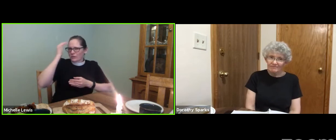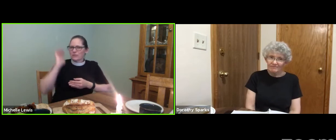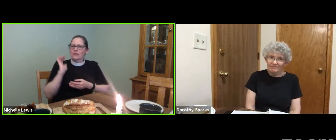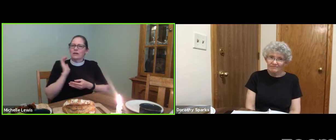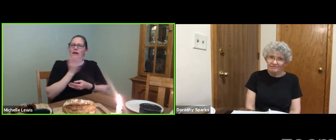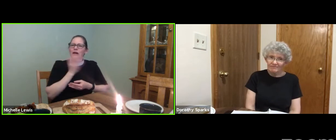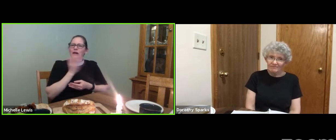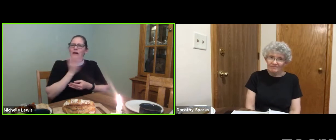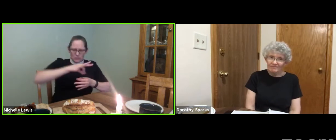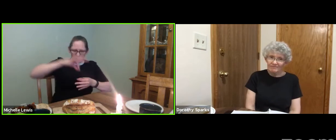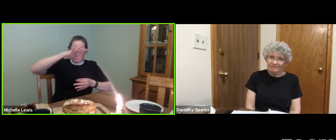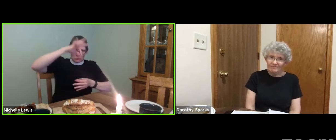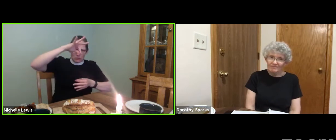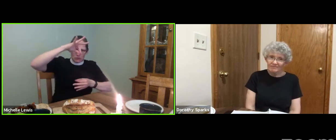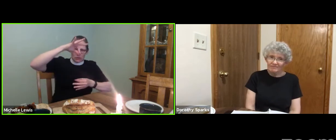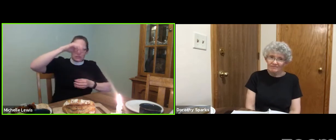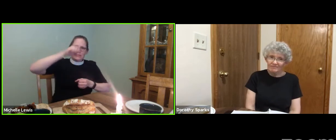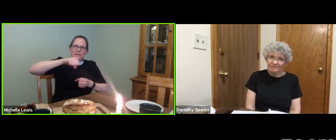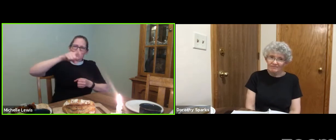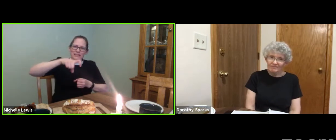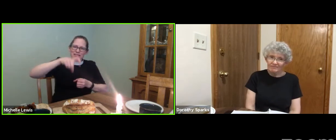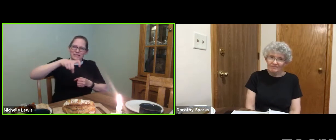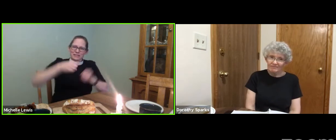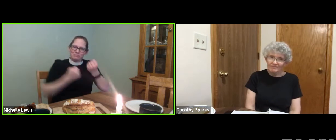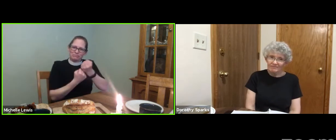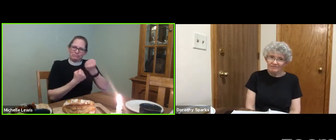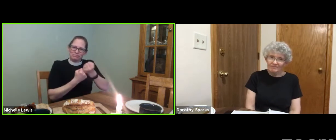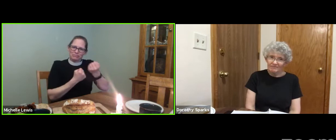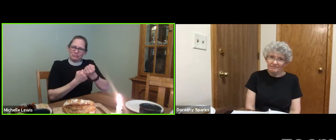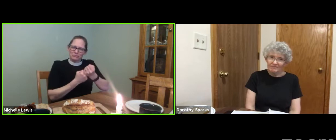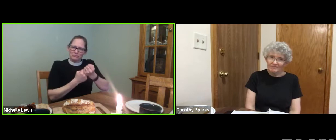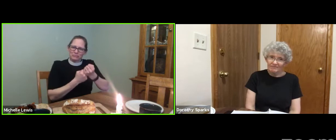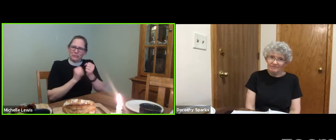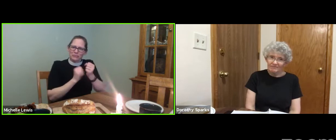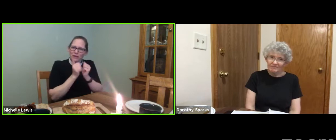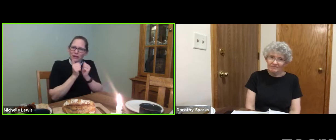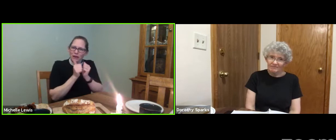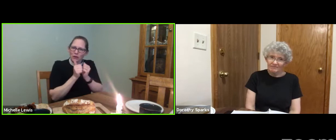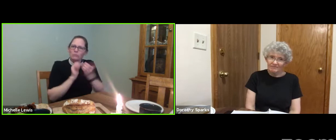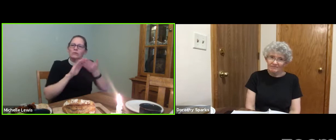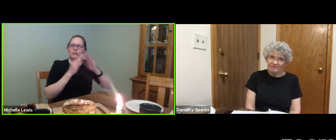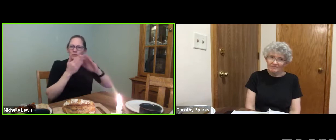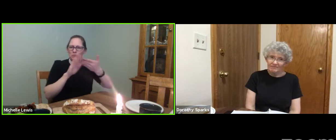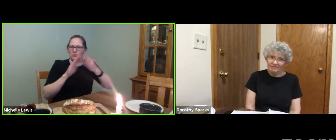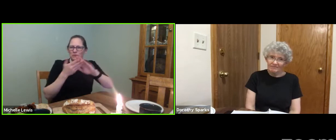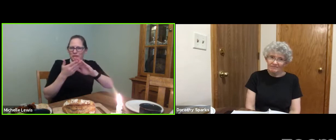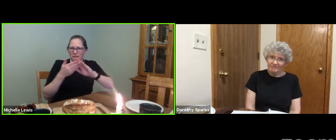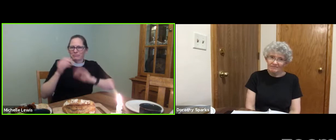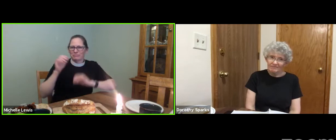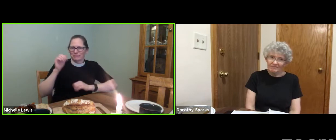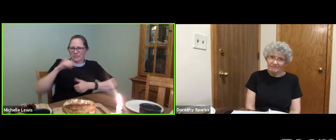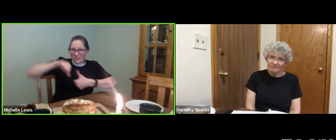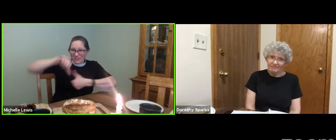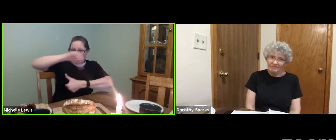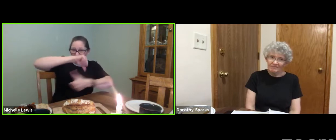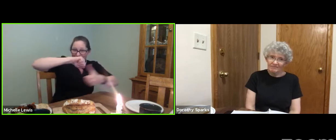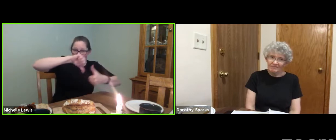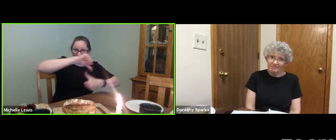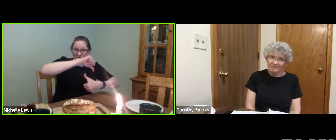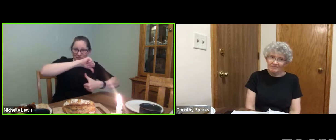knows our spirits need sustenance with community, through one